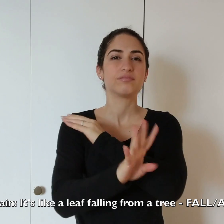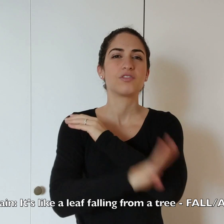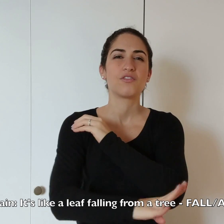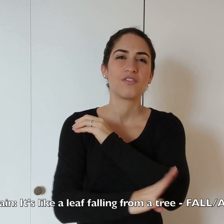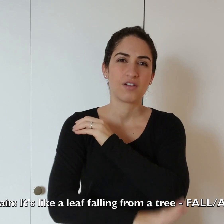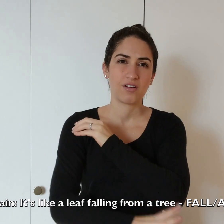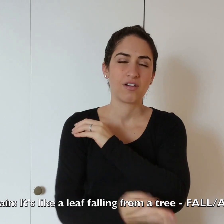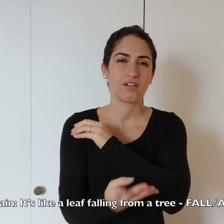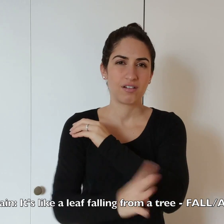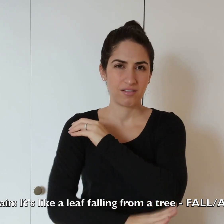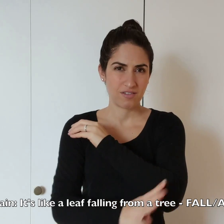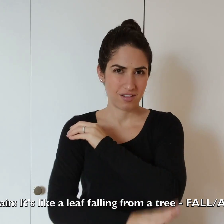Fall.